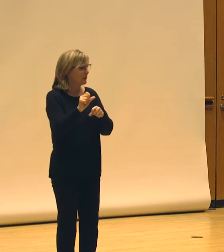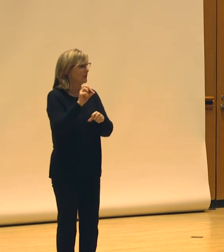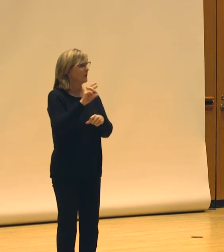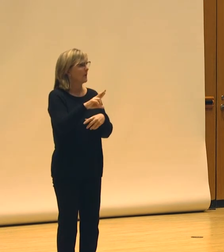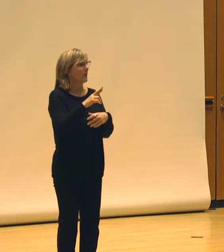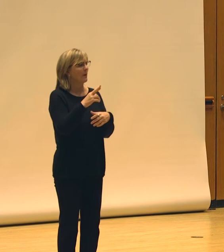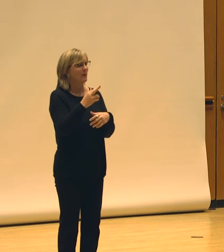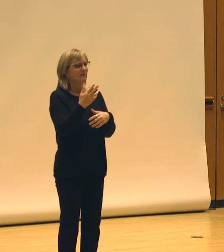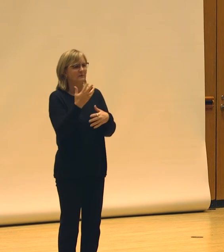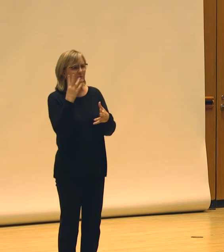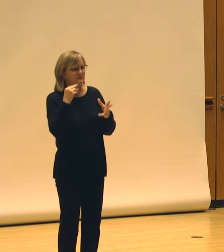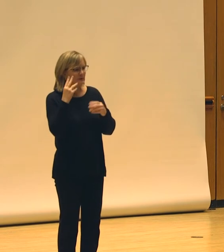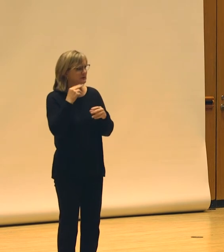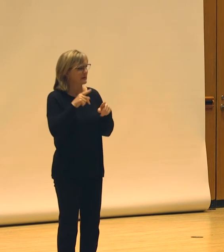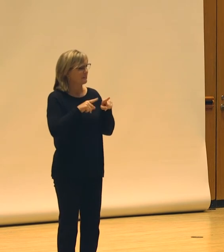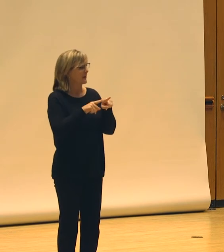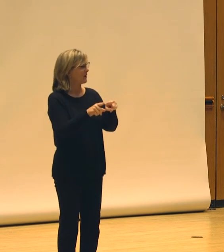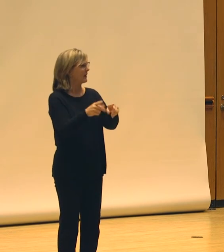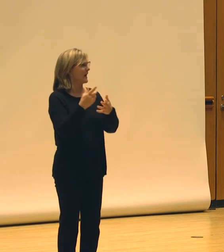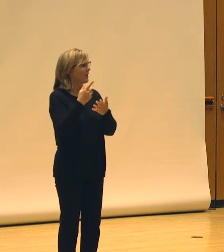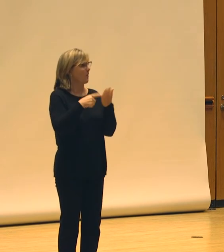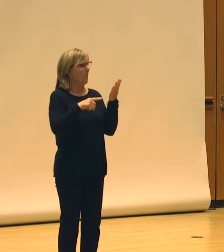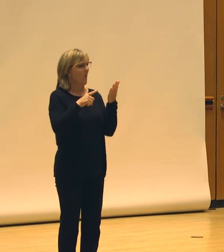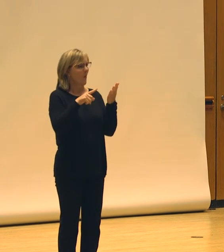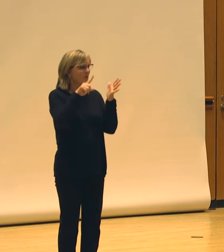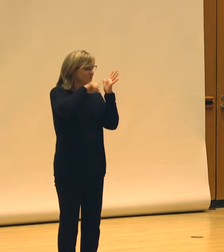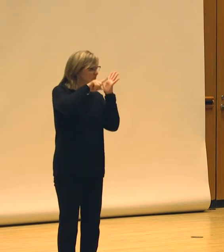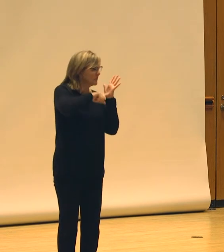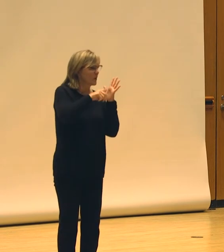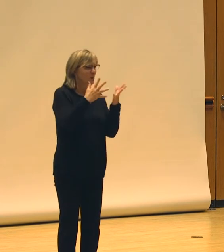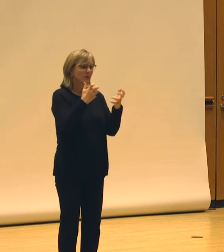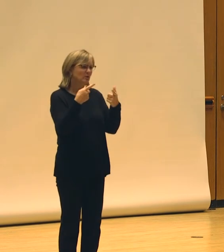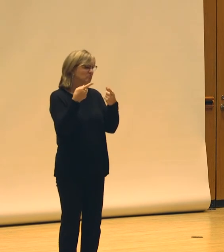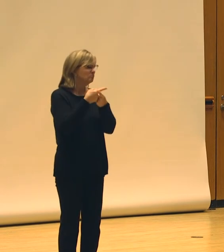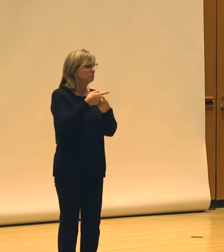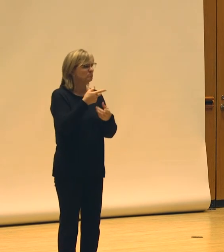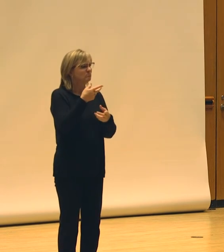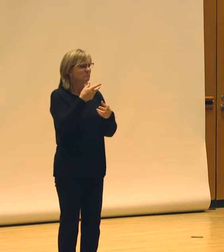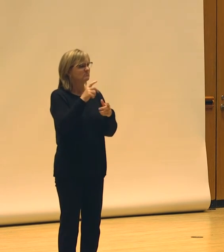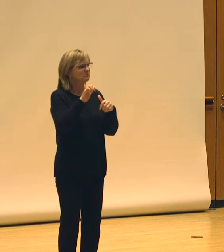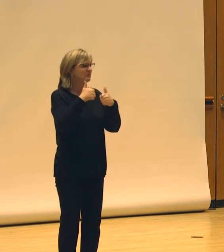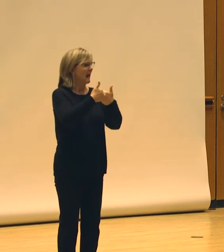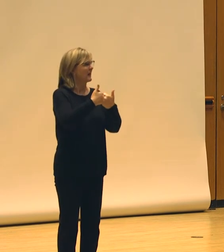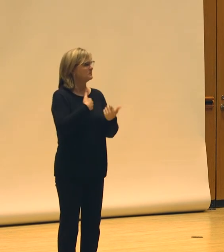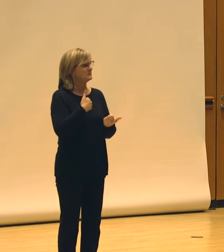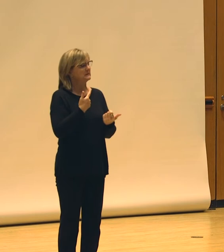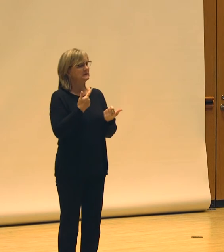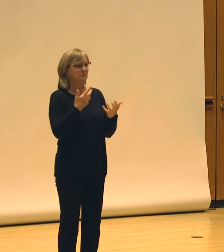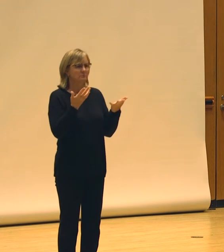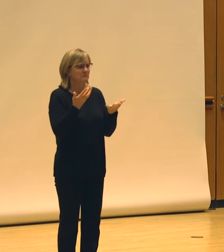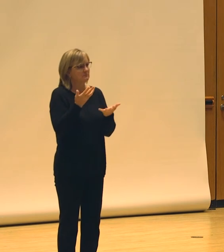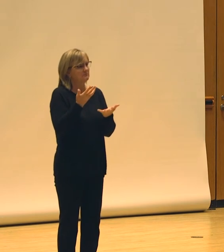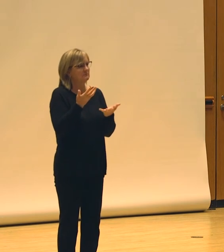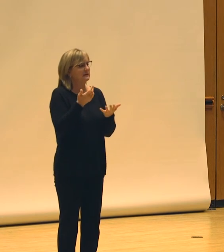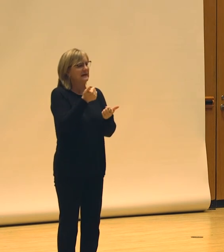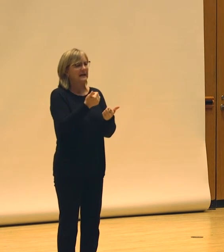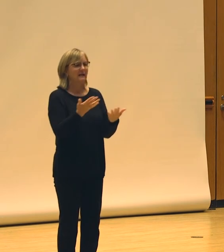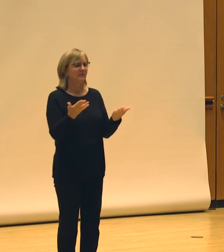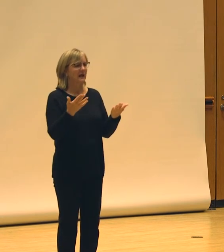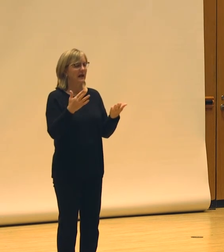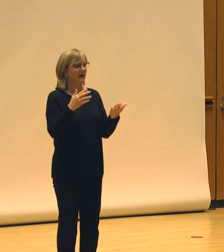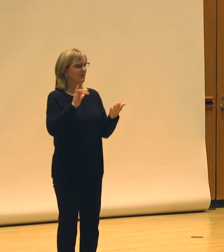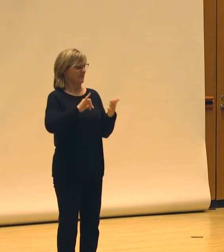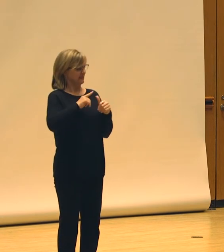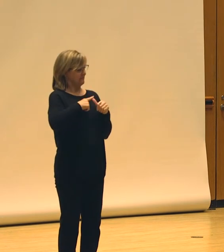or experienced that parallel that, poke at that, contradict it, tear it down. What are some of the things that this